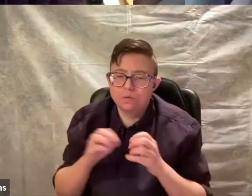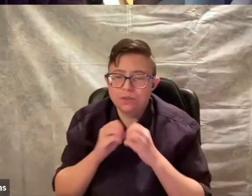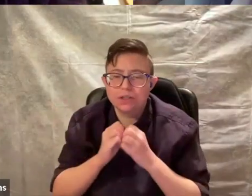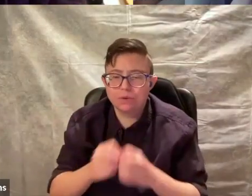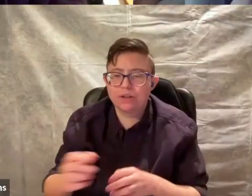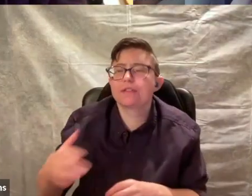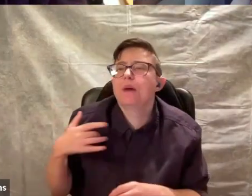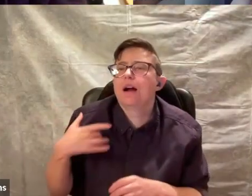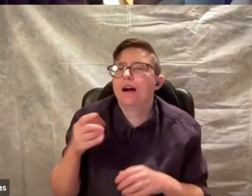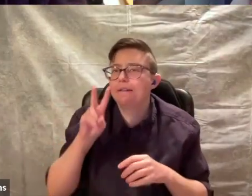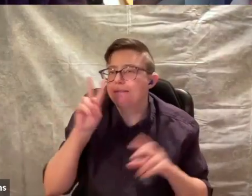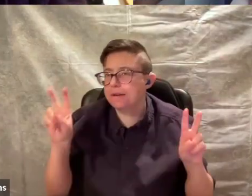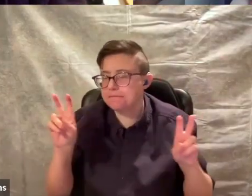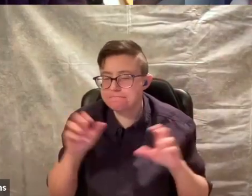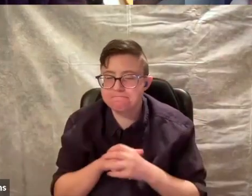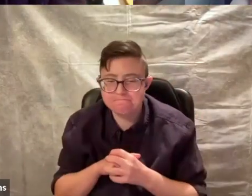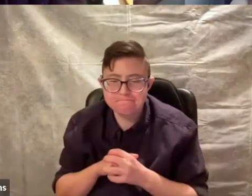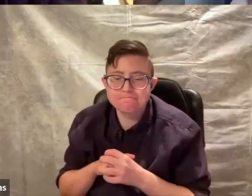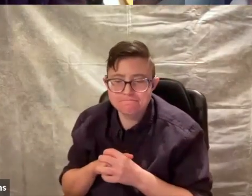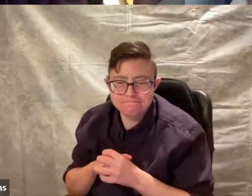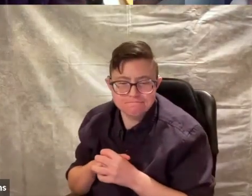What is the worth of my life?